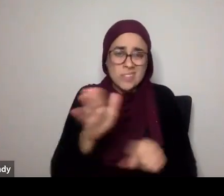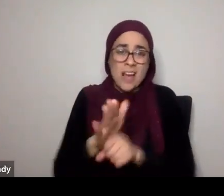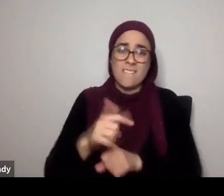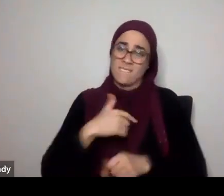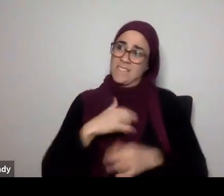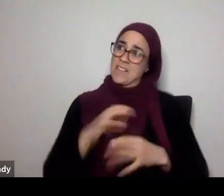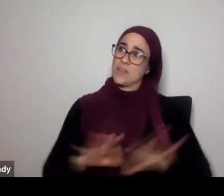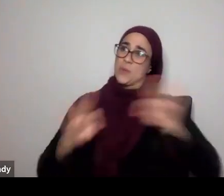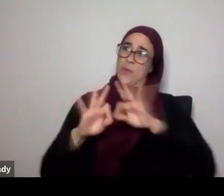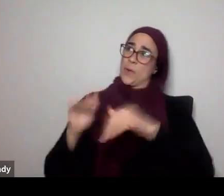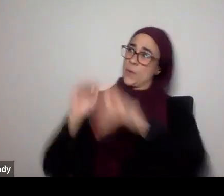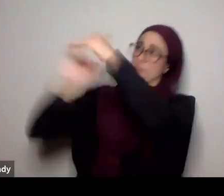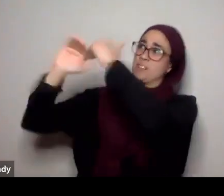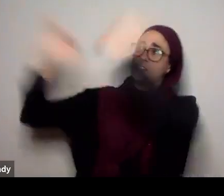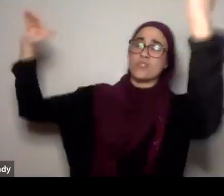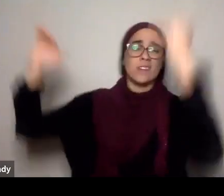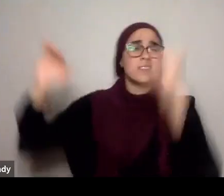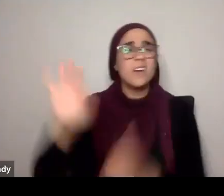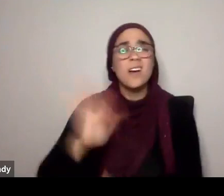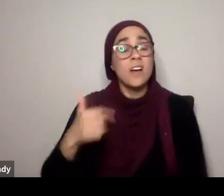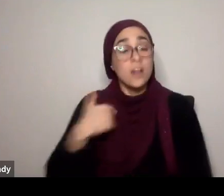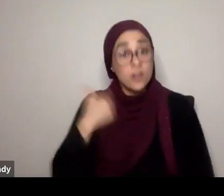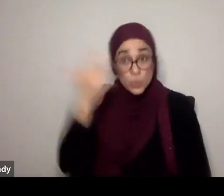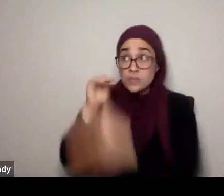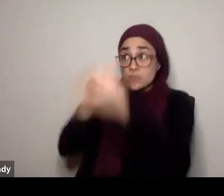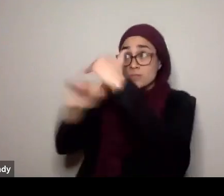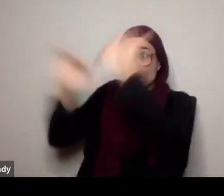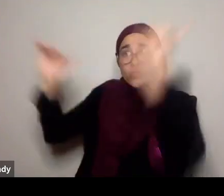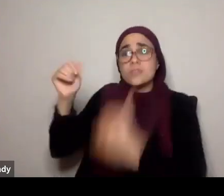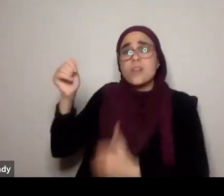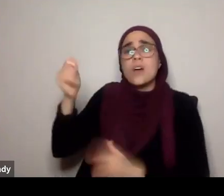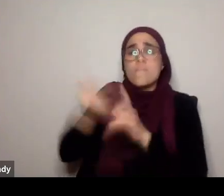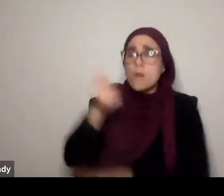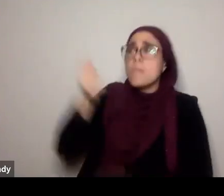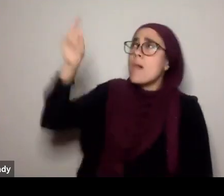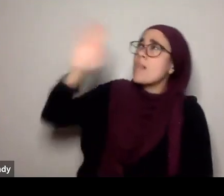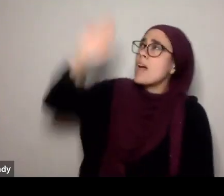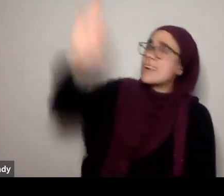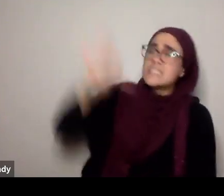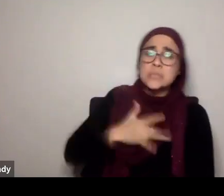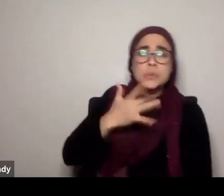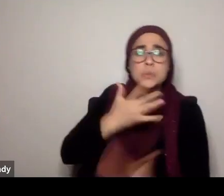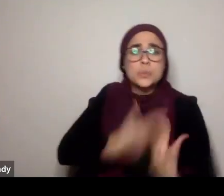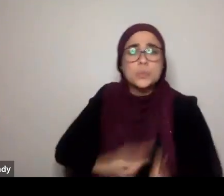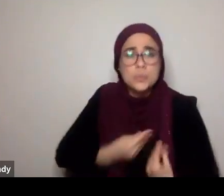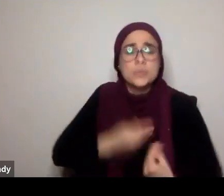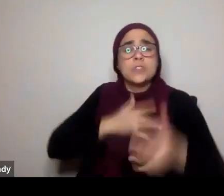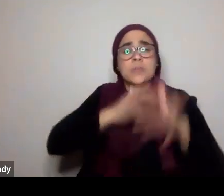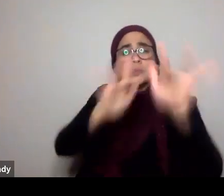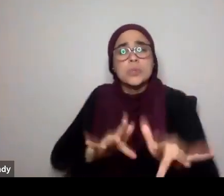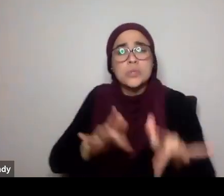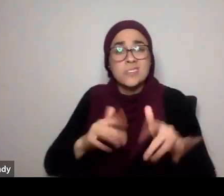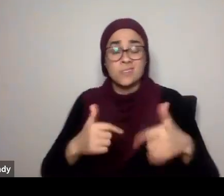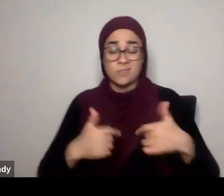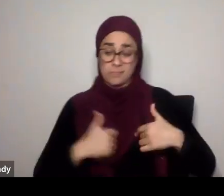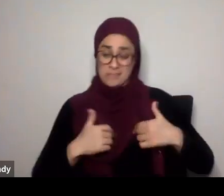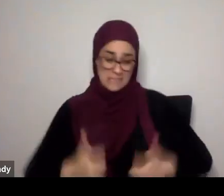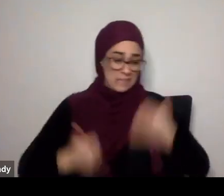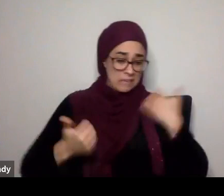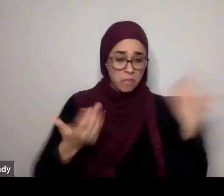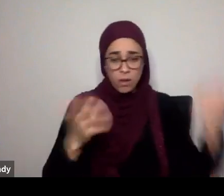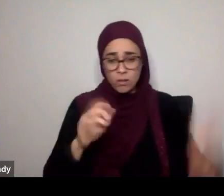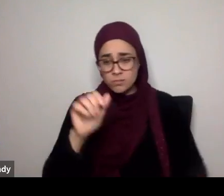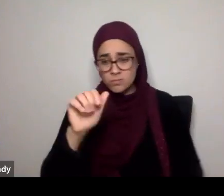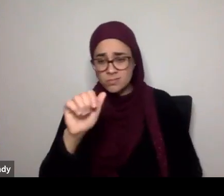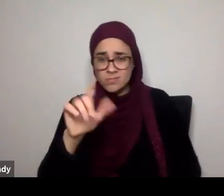it's a gift that Allah gives me, the work that I do, what is that, 10, 15, 30, 50, 60, 90, 100 years, of worship, what is that, nothing,